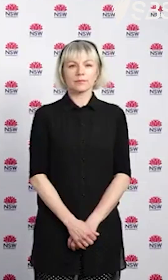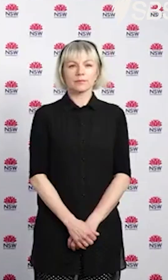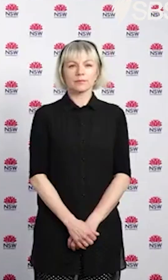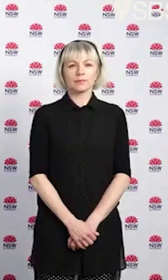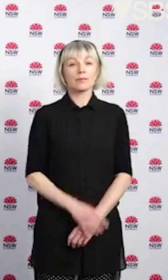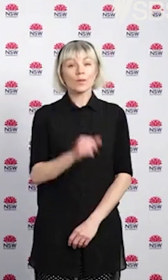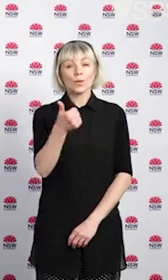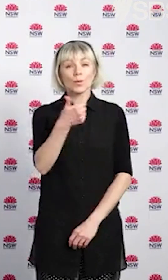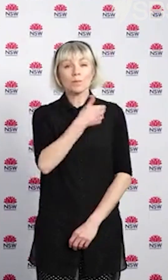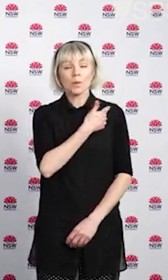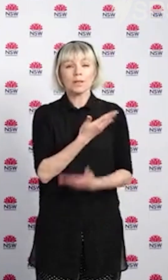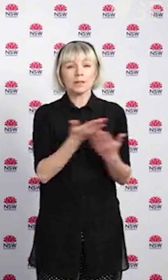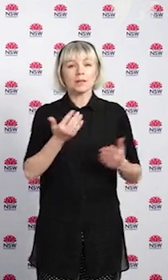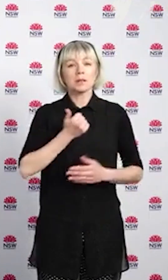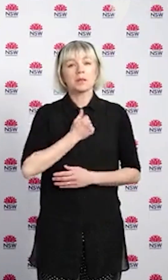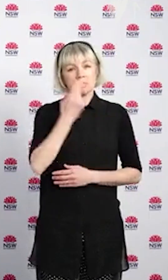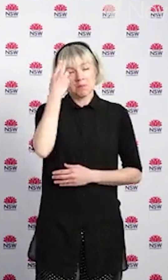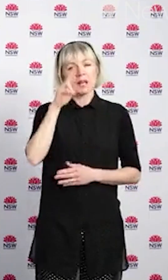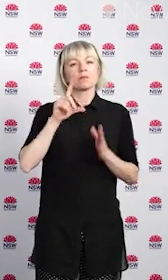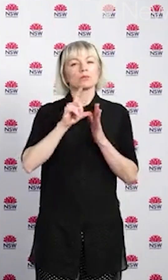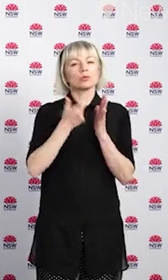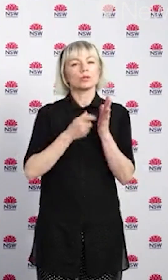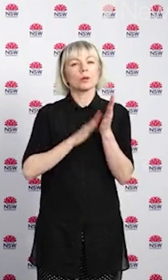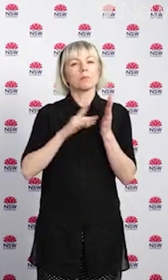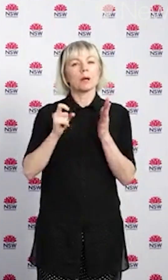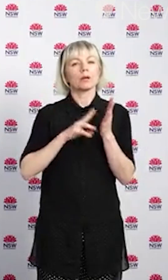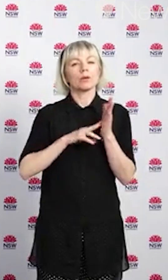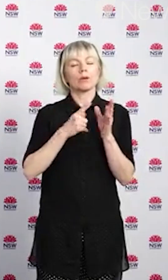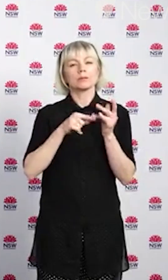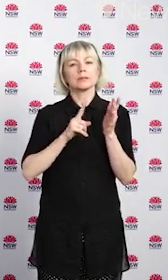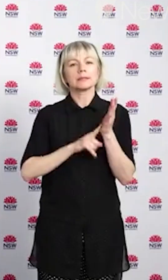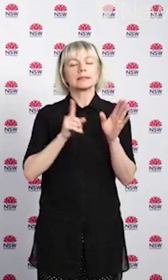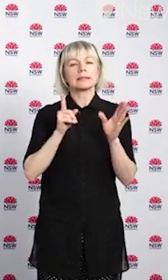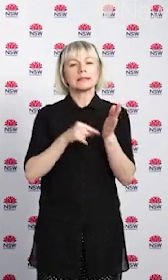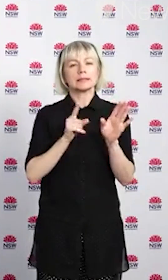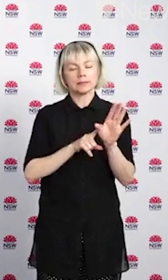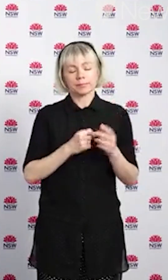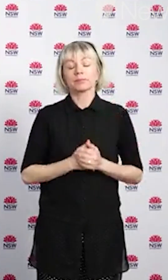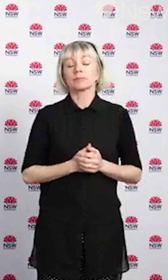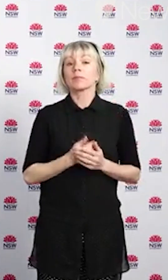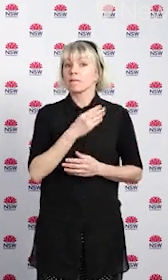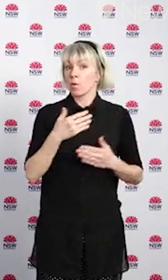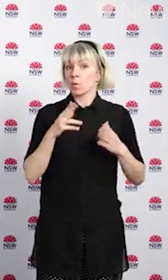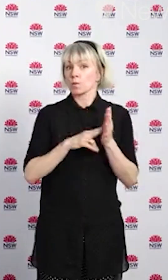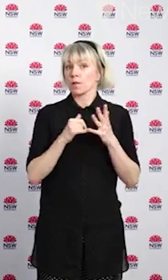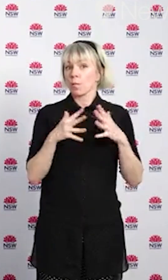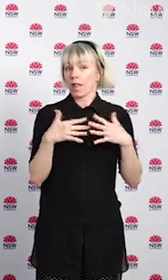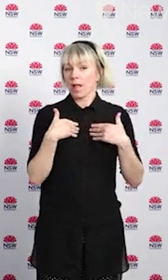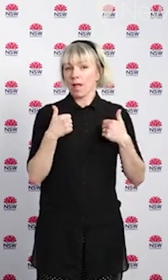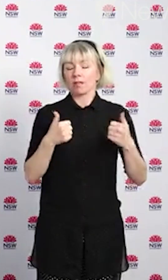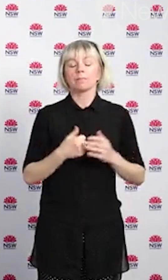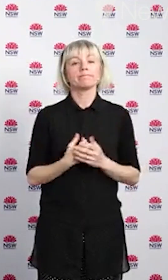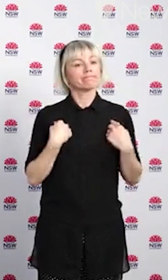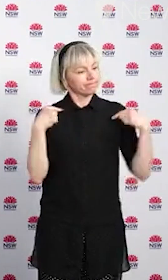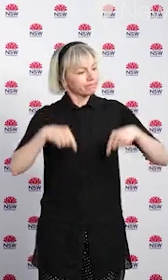Good morning, my name is Dr Jeremy McAnulty from New South Wales Health. I'm here to provide an update of the COVID